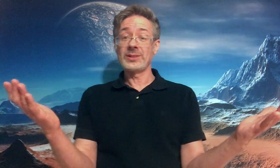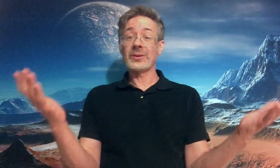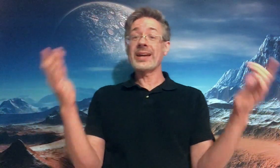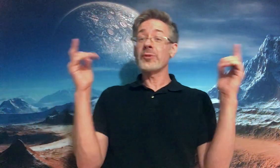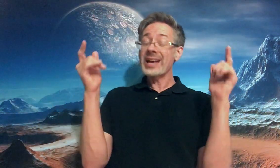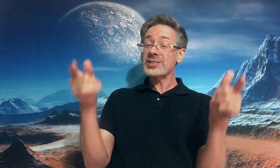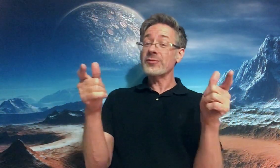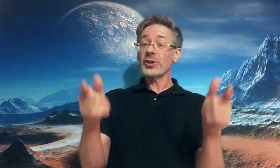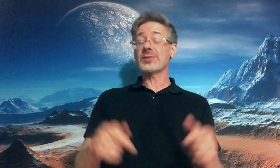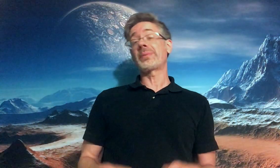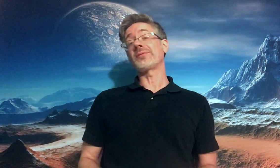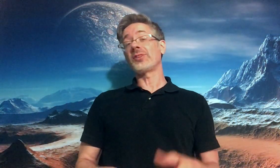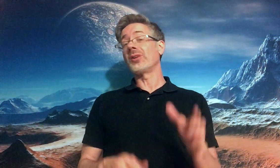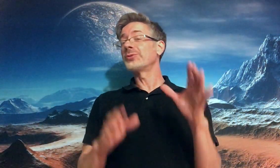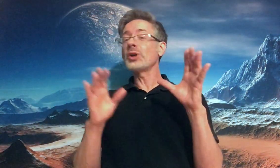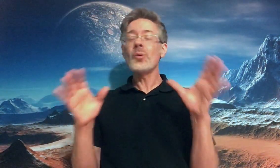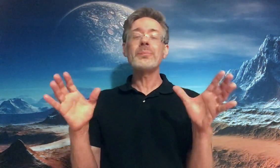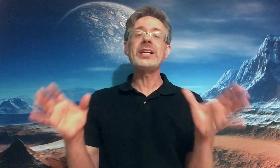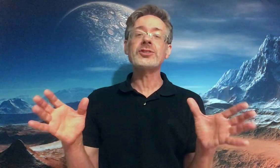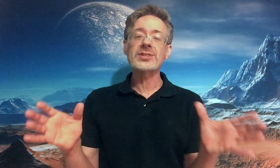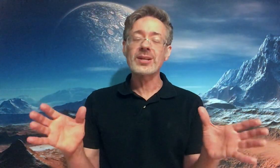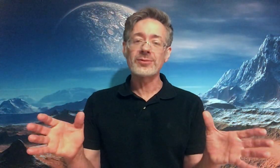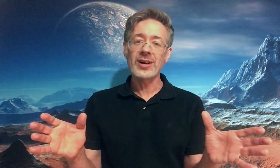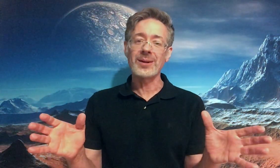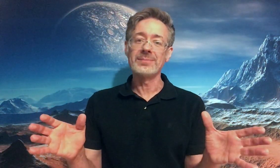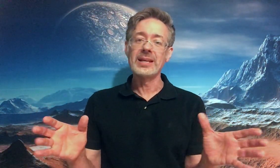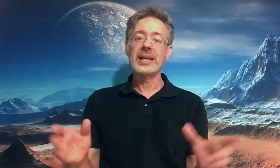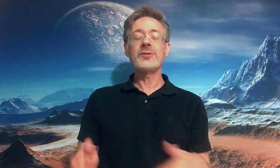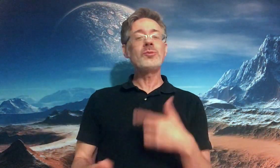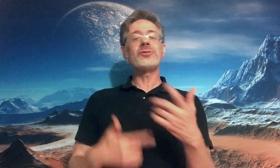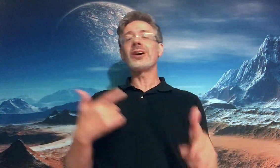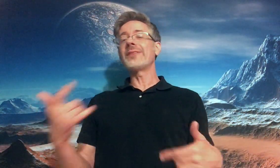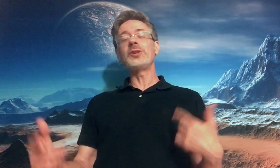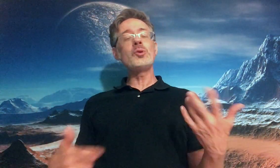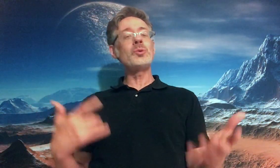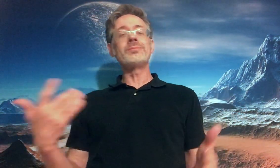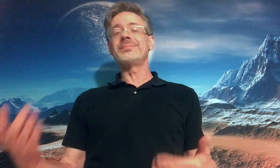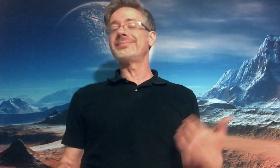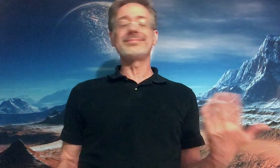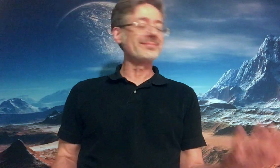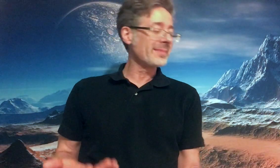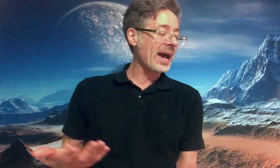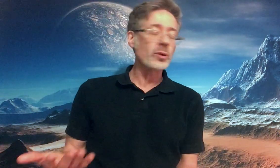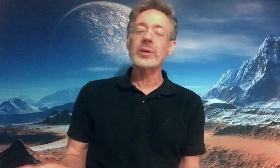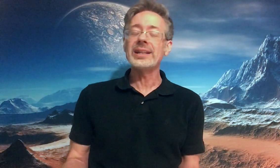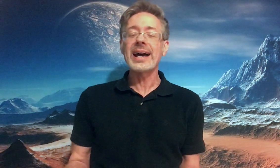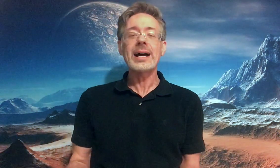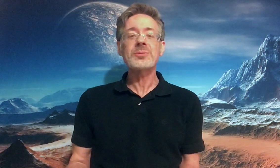Okay? So that's the first pitfall. Don't beat yourself up. If you have a relapse,